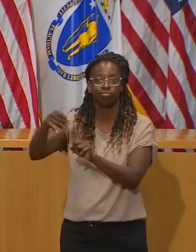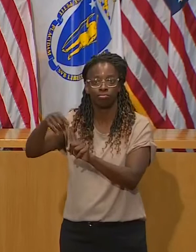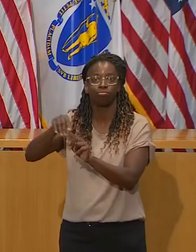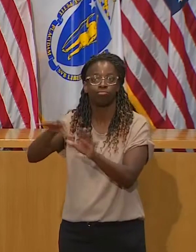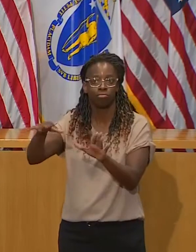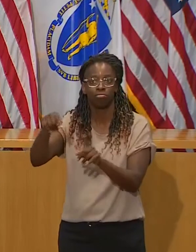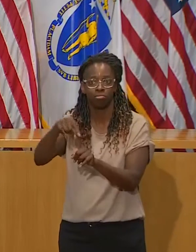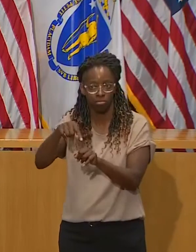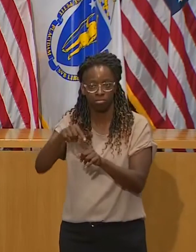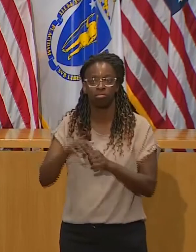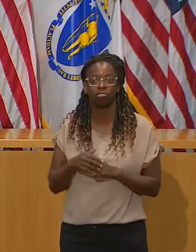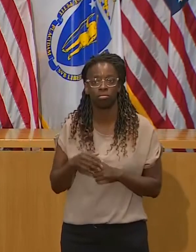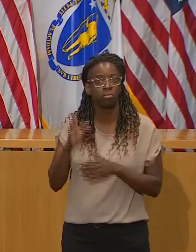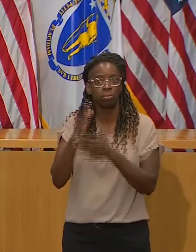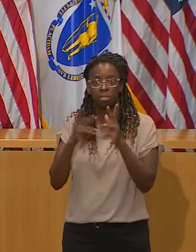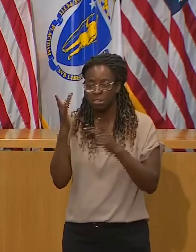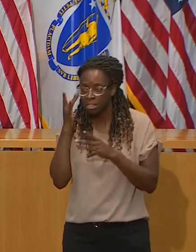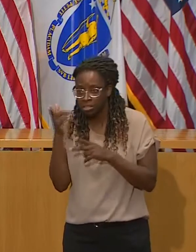People need to work.